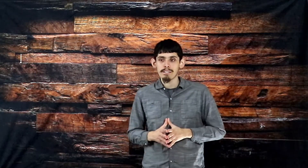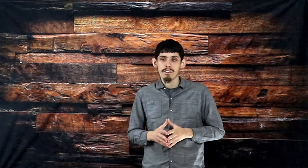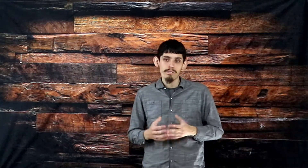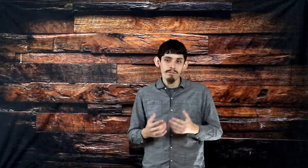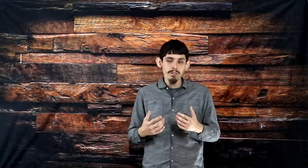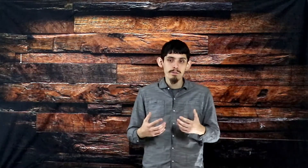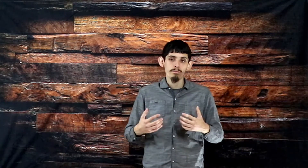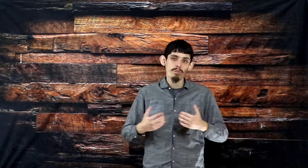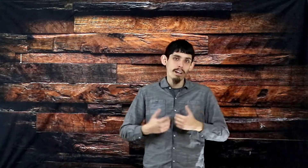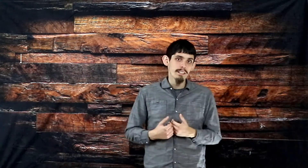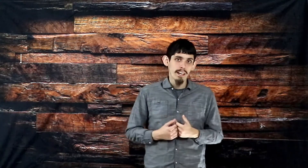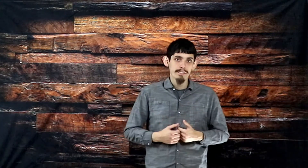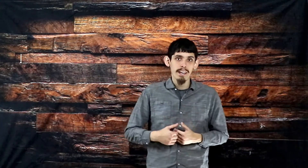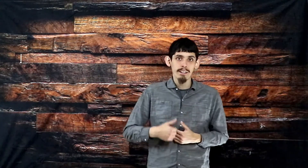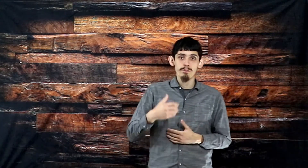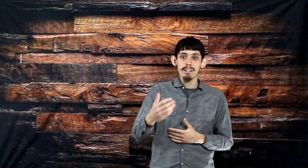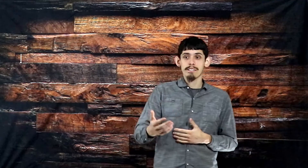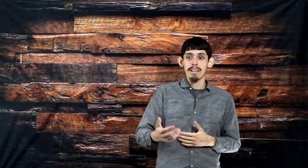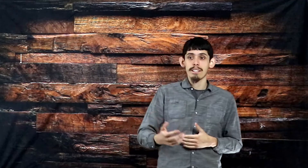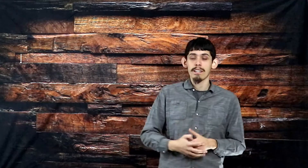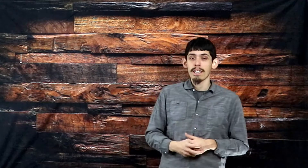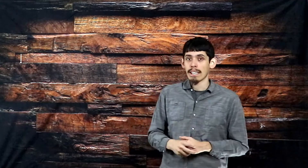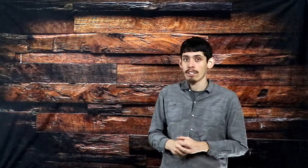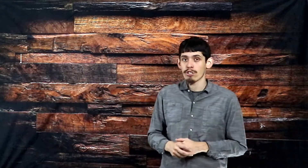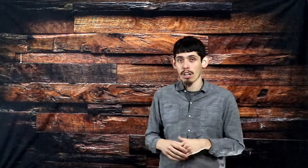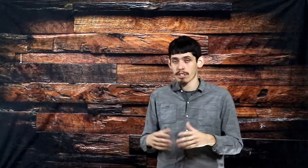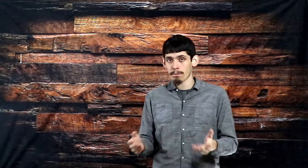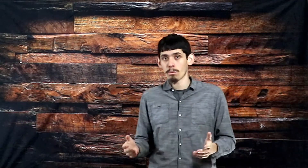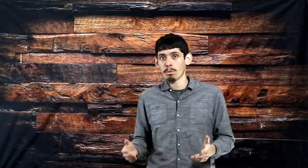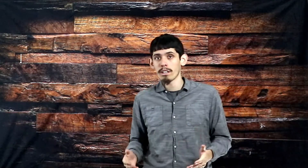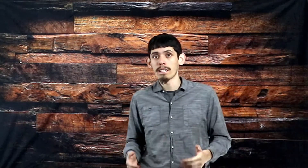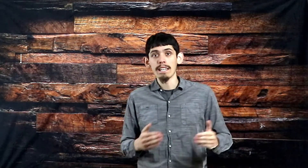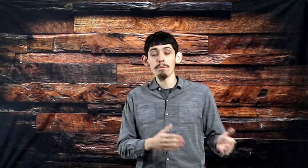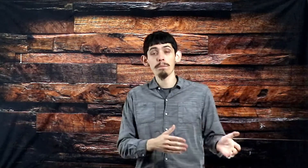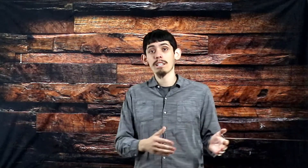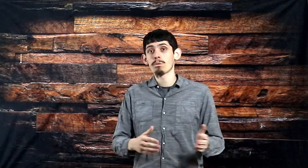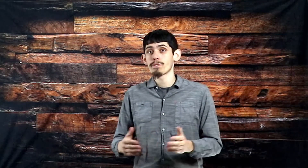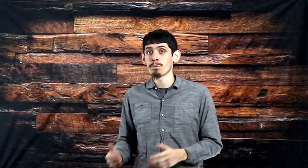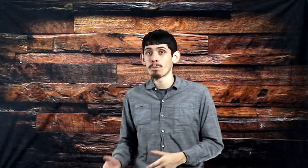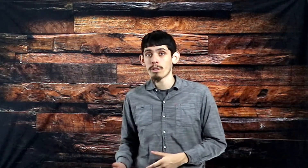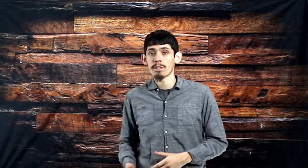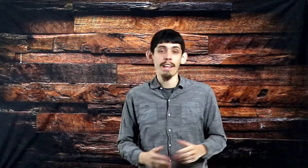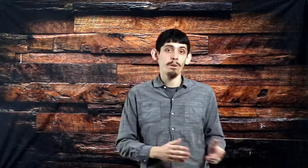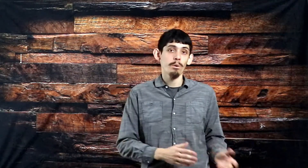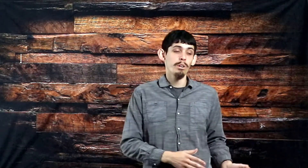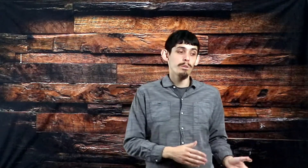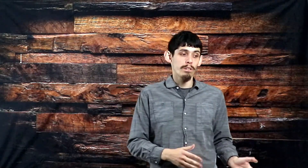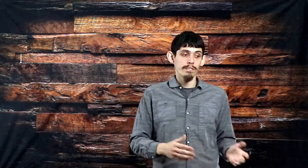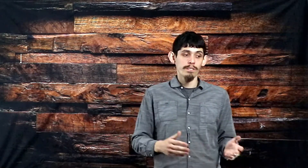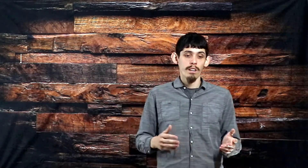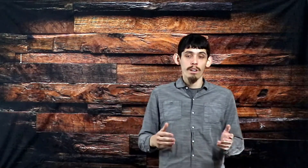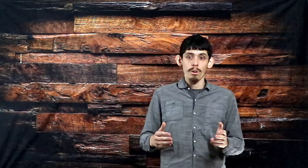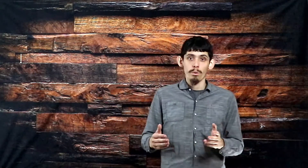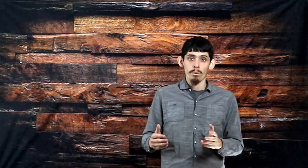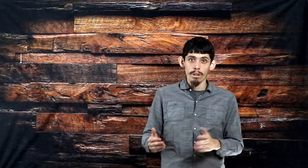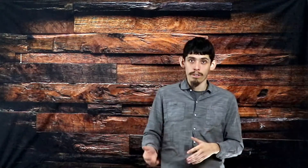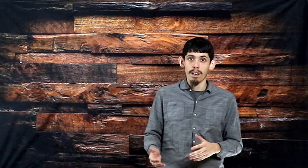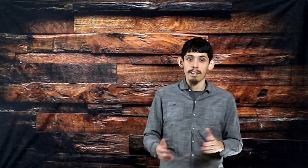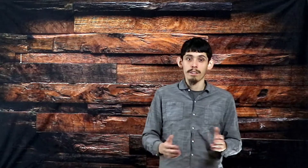first recognize that Christ said in John chapter 1, In the beginning was the Word, and the Word was with God, and the